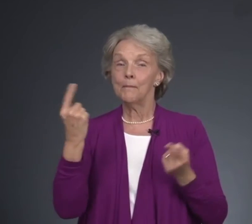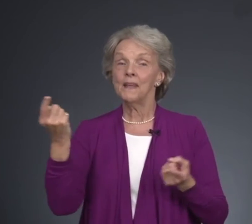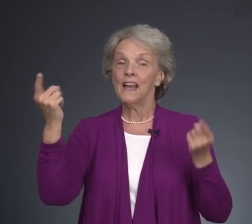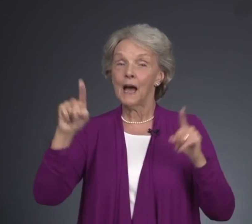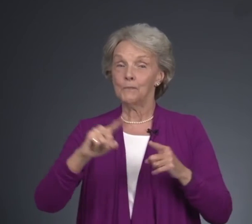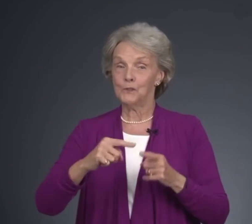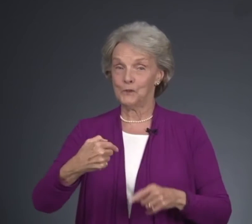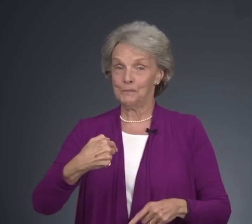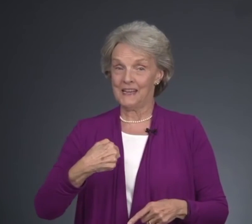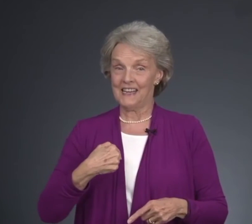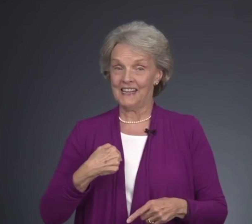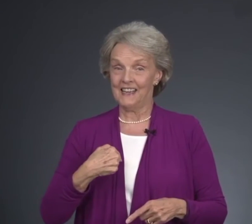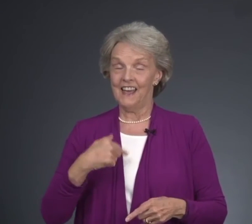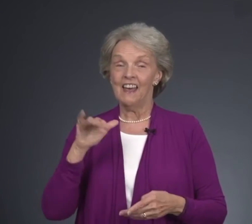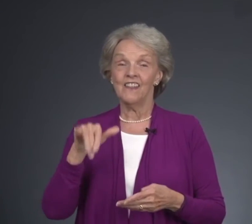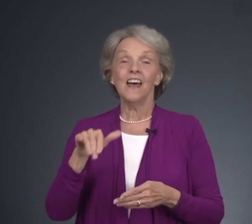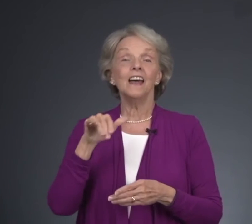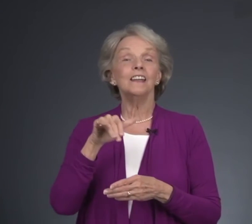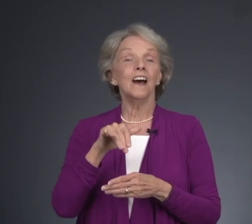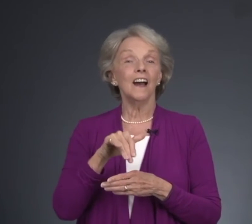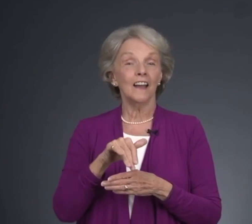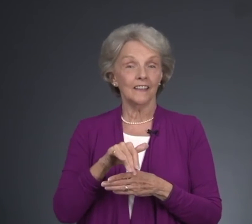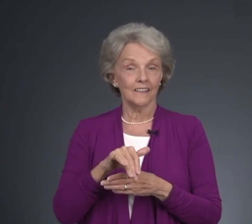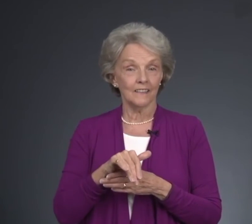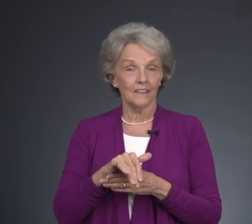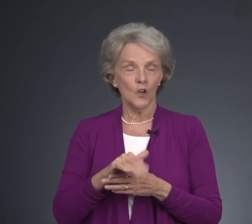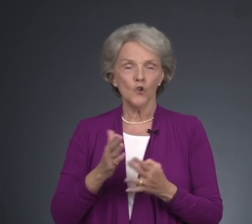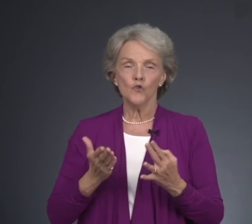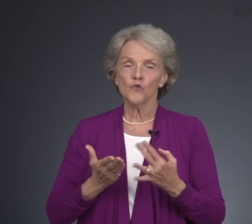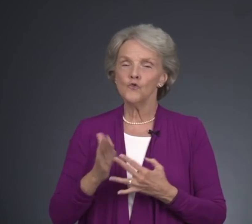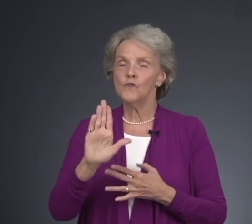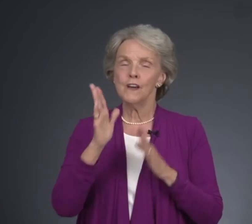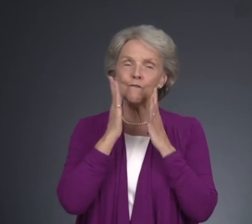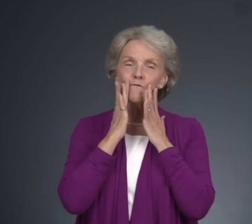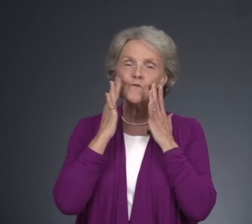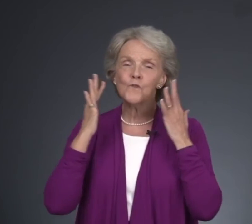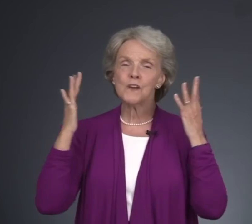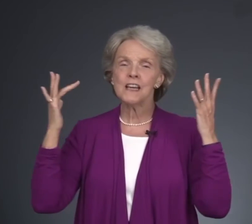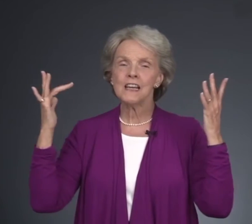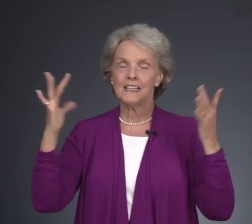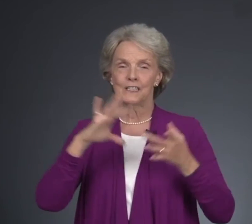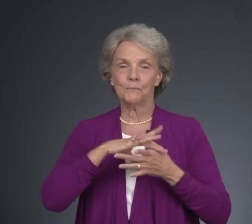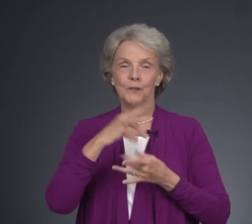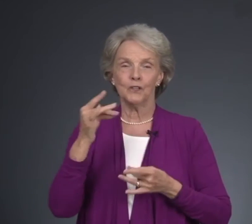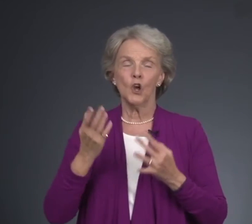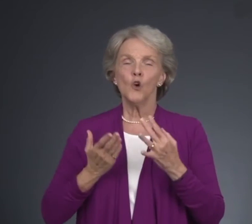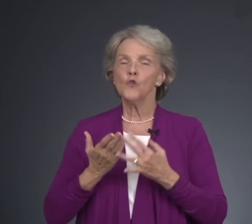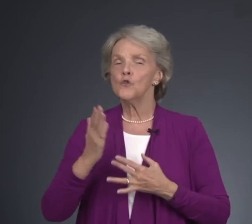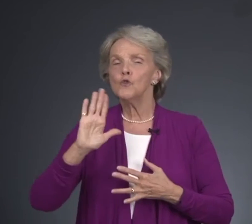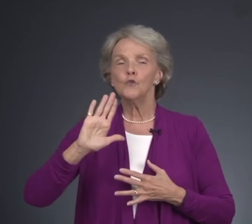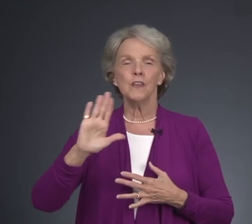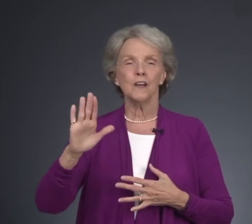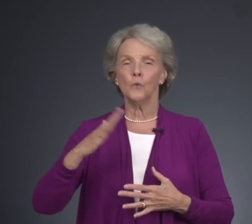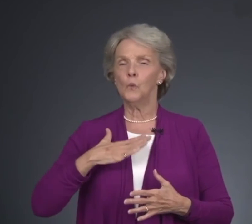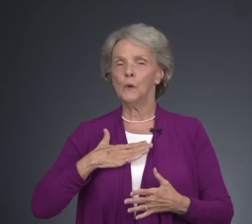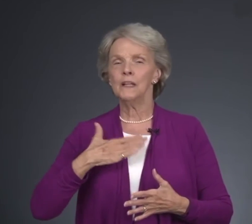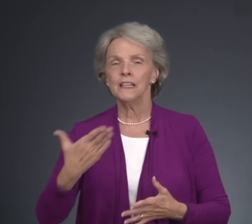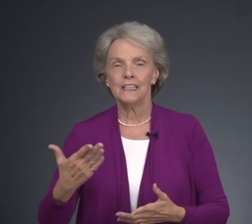Something happened to me. That night, through their friendly spirit, through their willingness